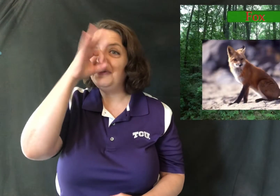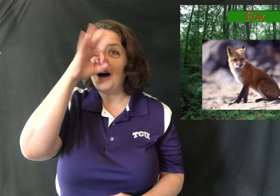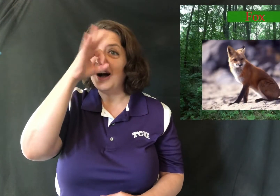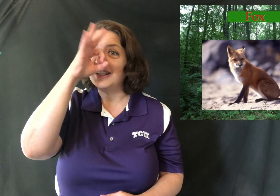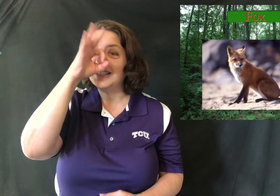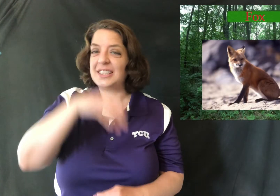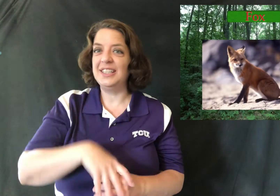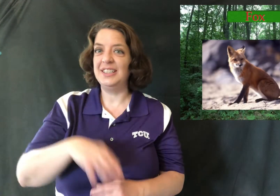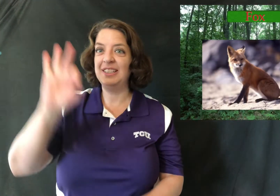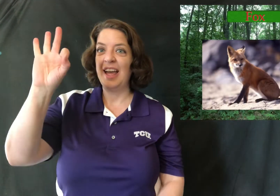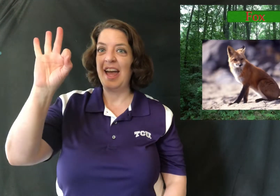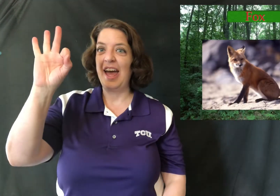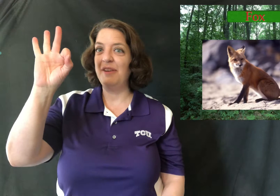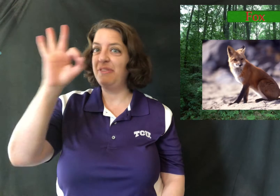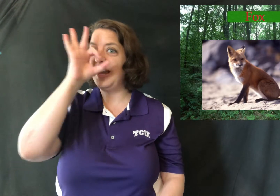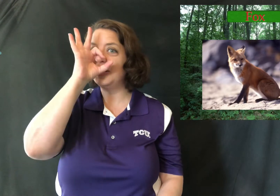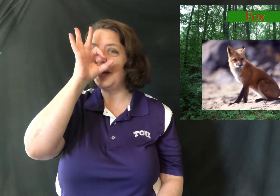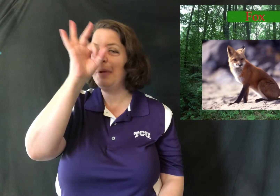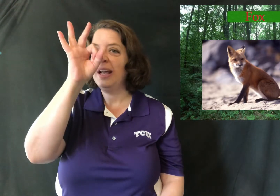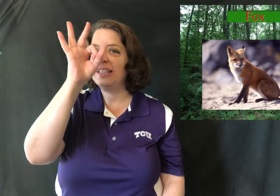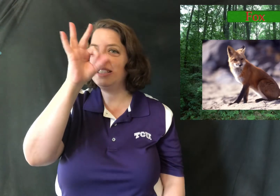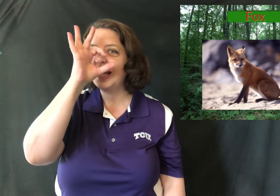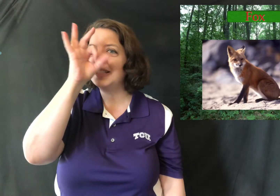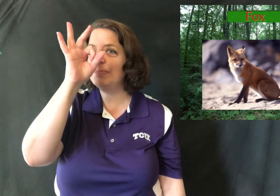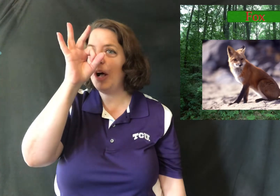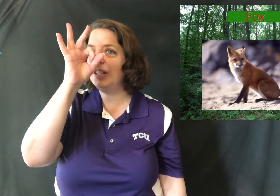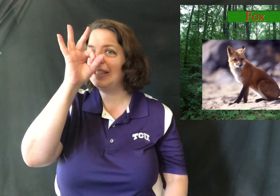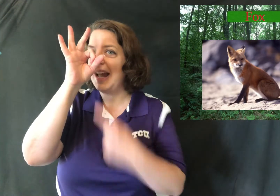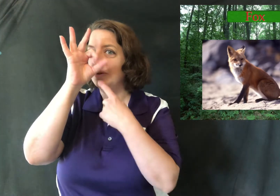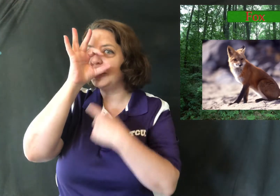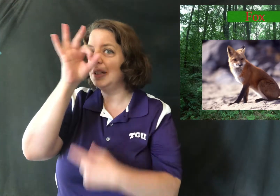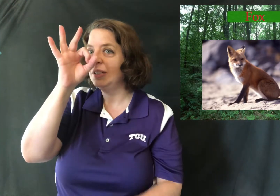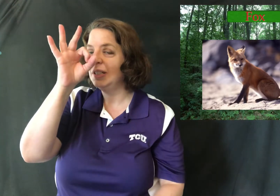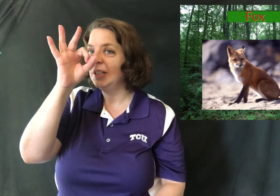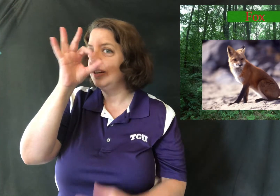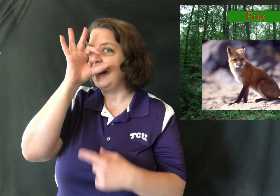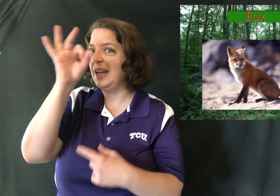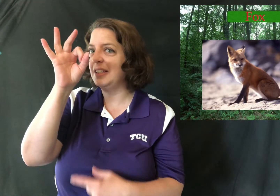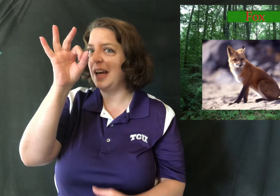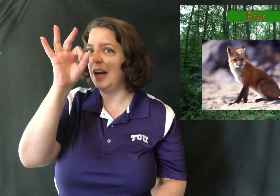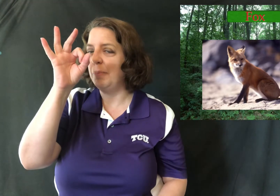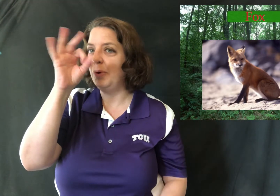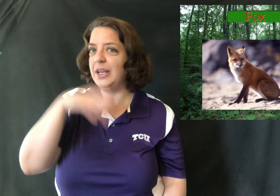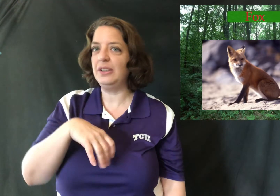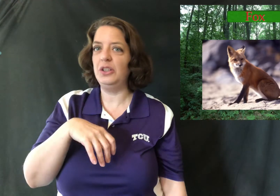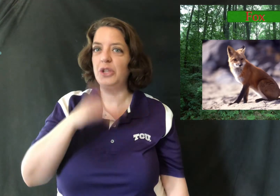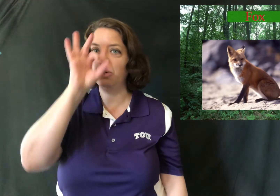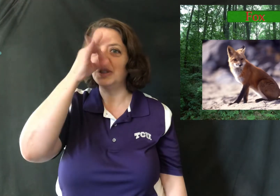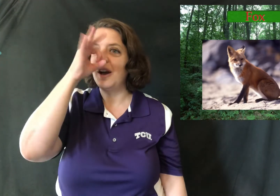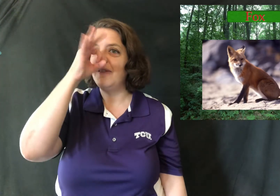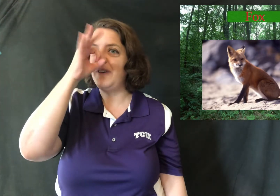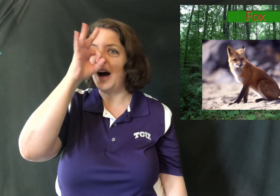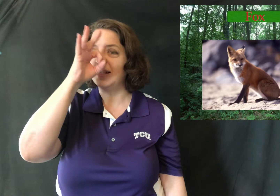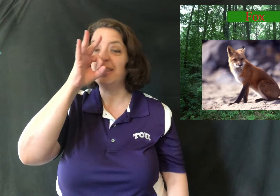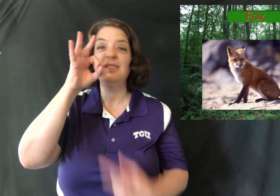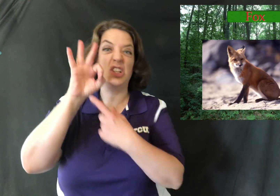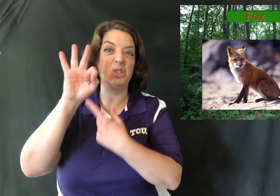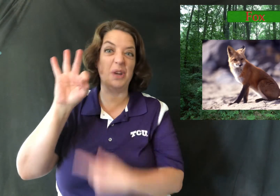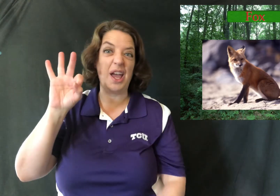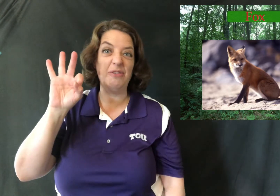fox f handshape because he's got a small snout right he's got a pointed little nose fox it's also an f